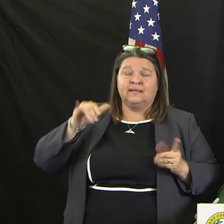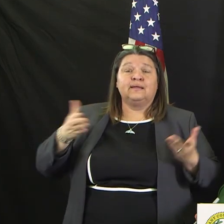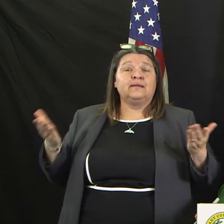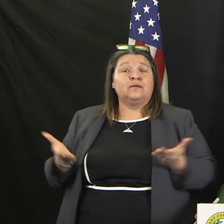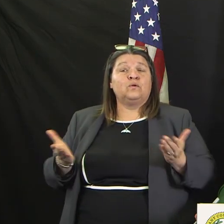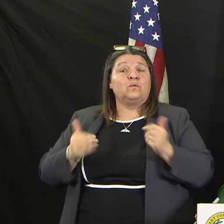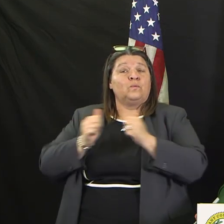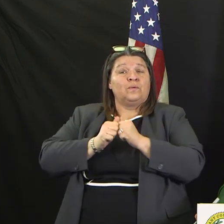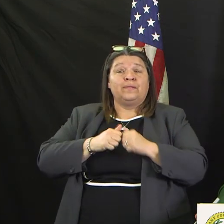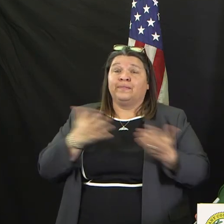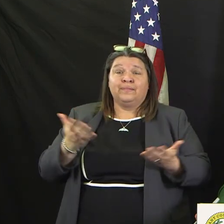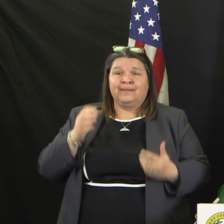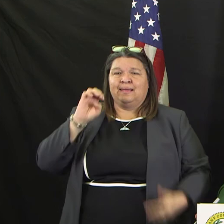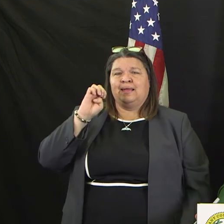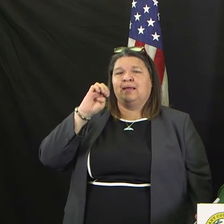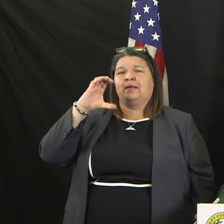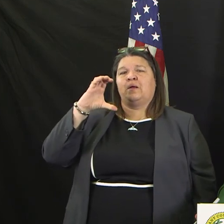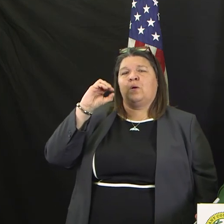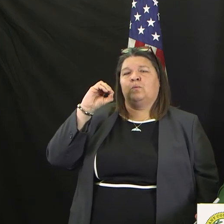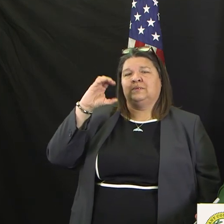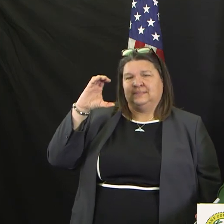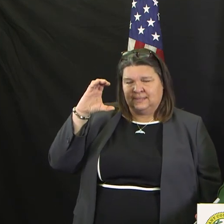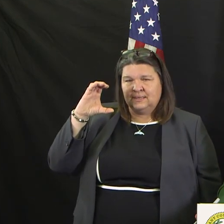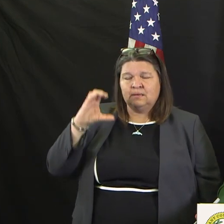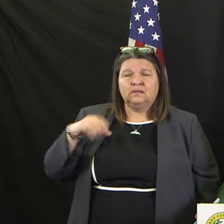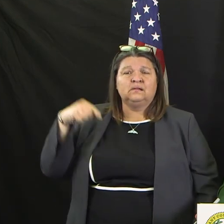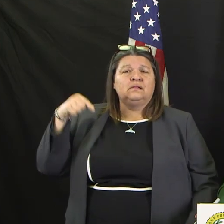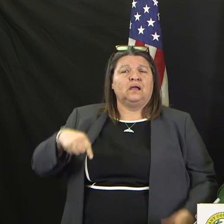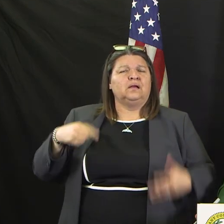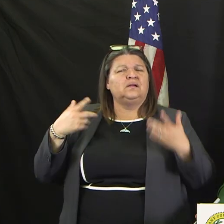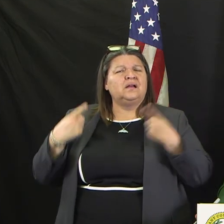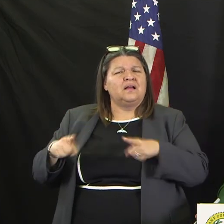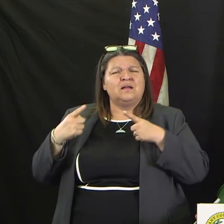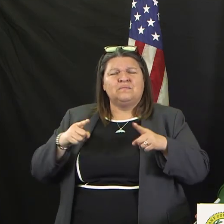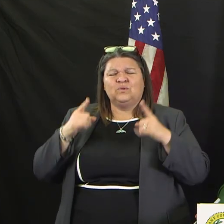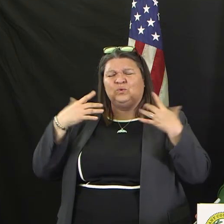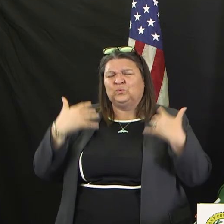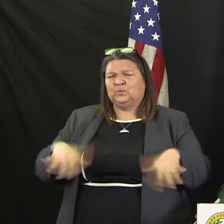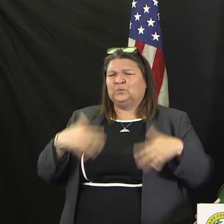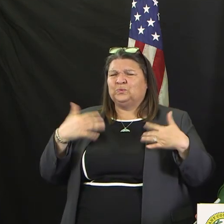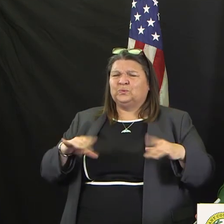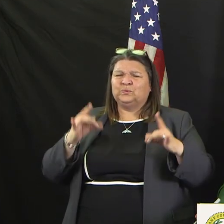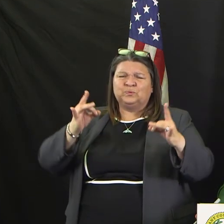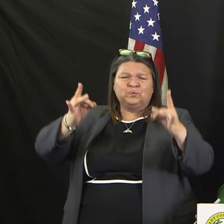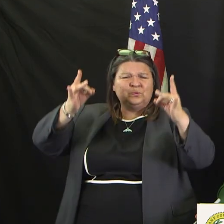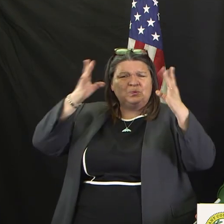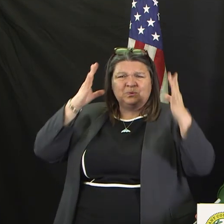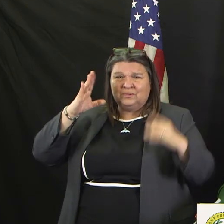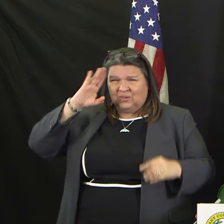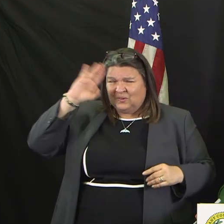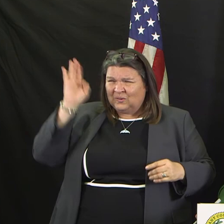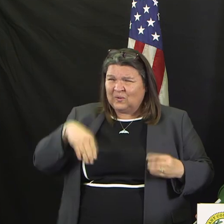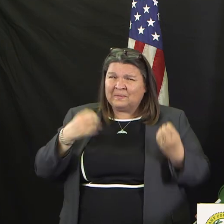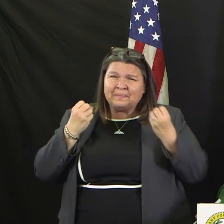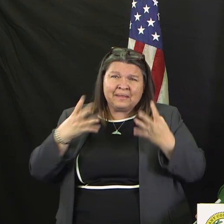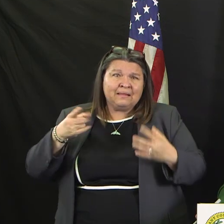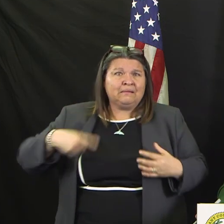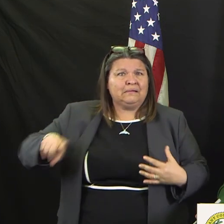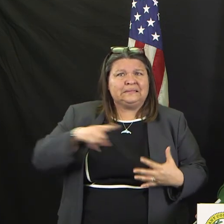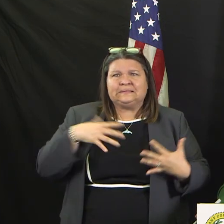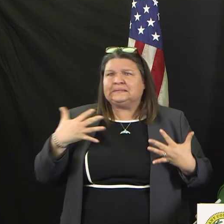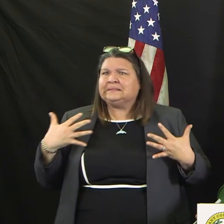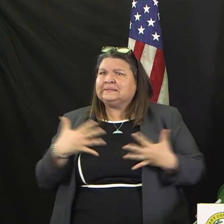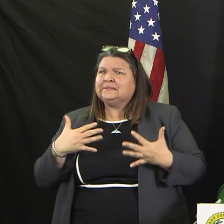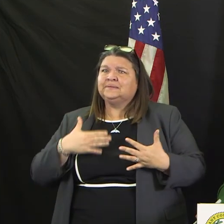you, this is an awful situation. I know you're scared. I am too. My family is concerned and